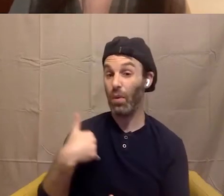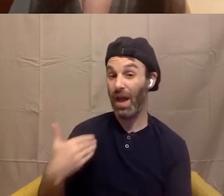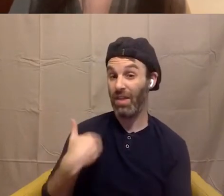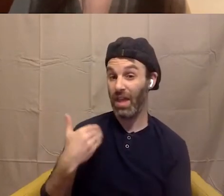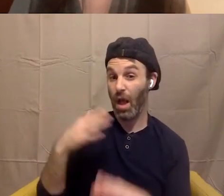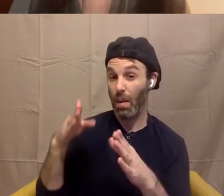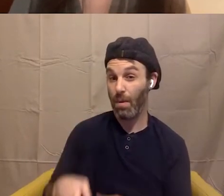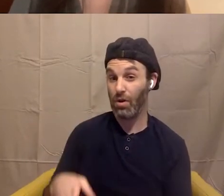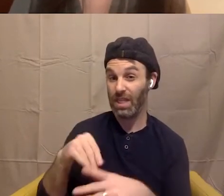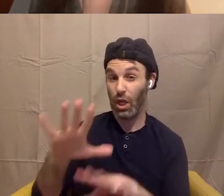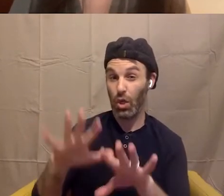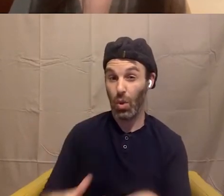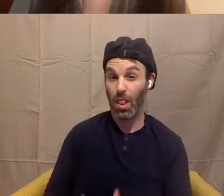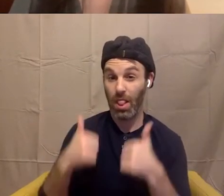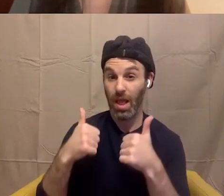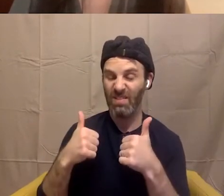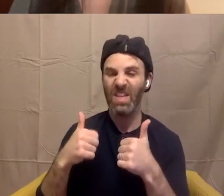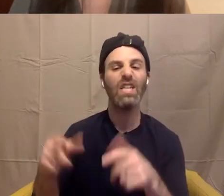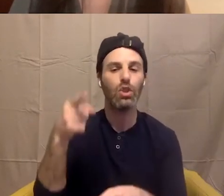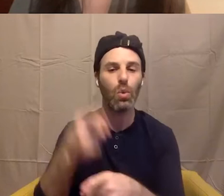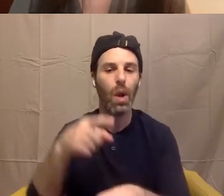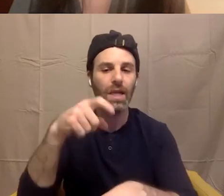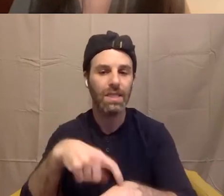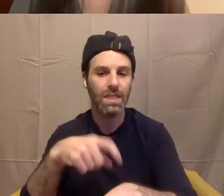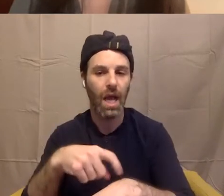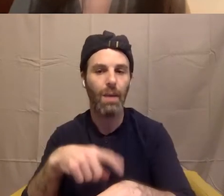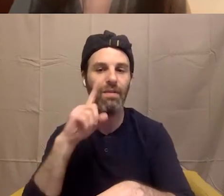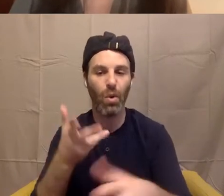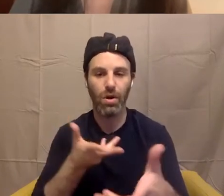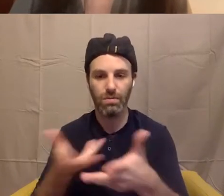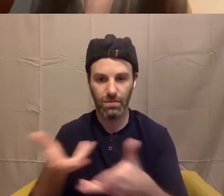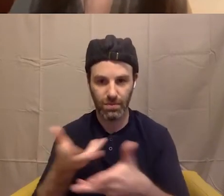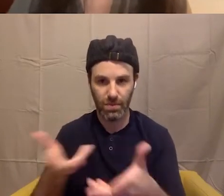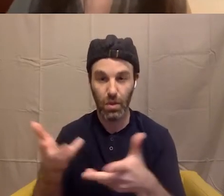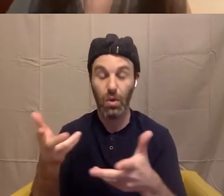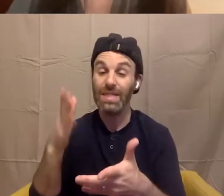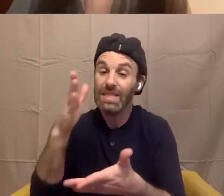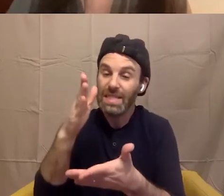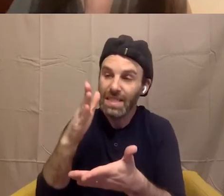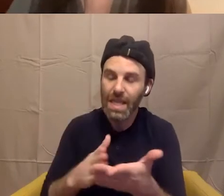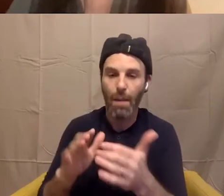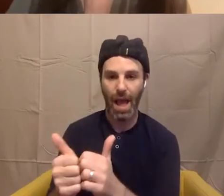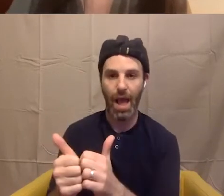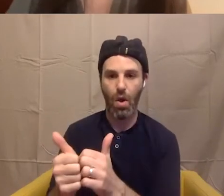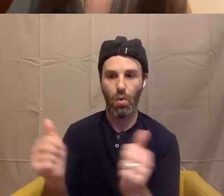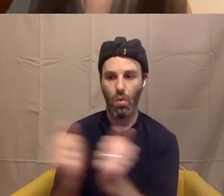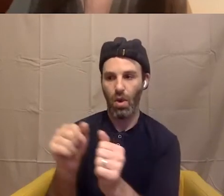it's the right time to engage in some way. And that's what our book helps to